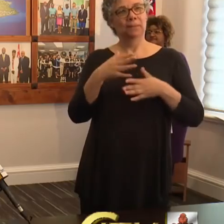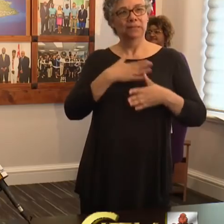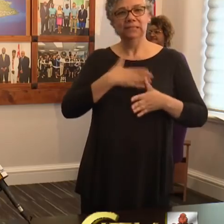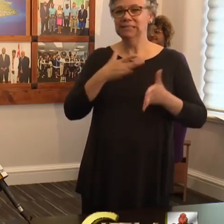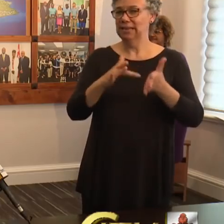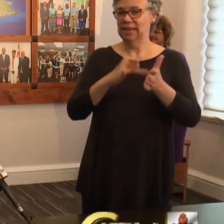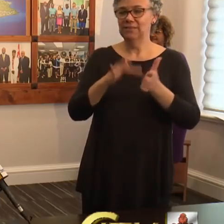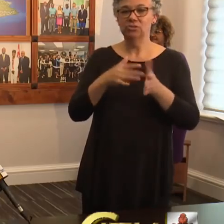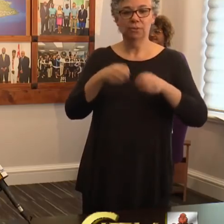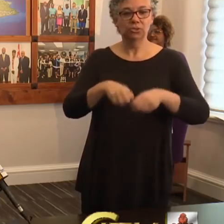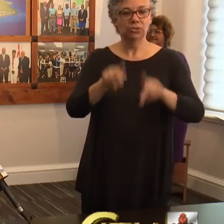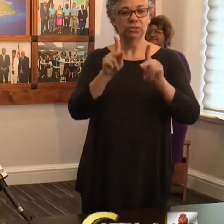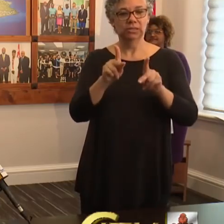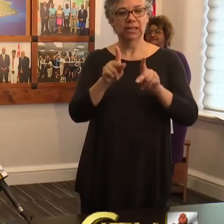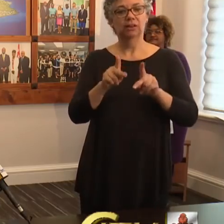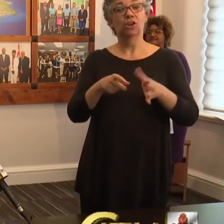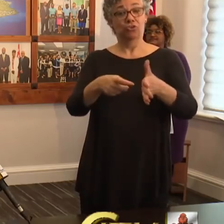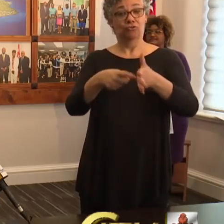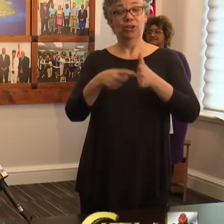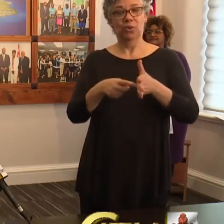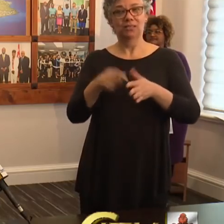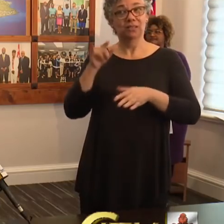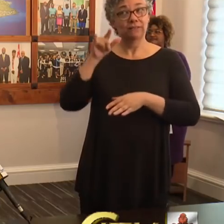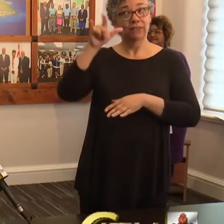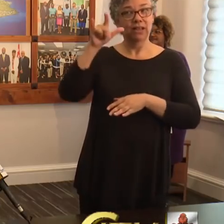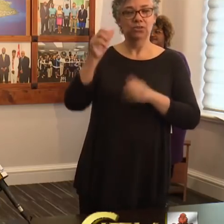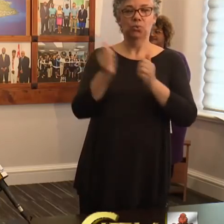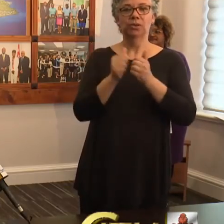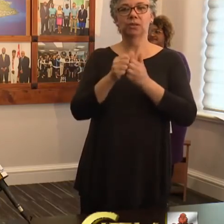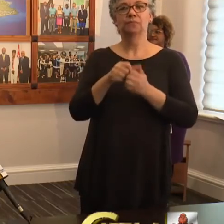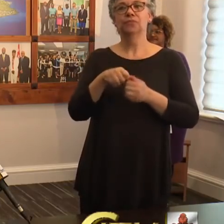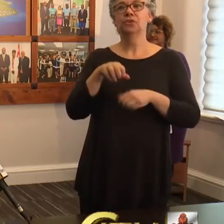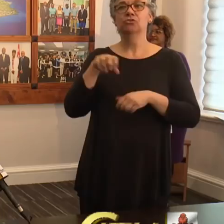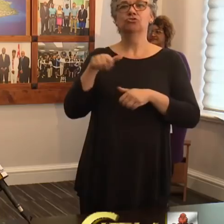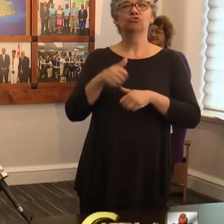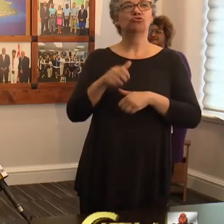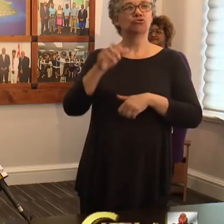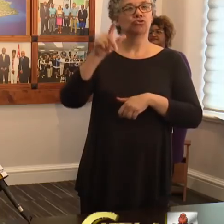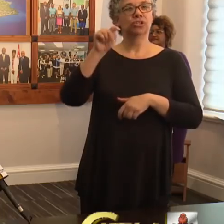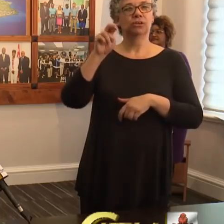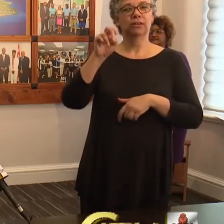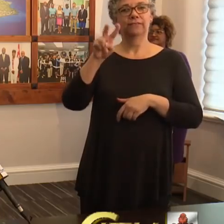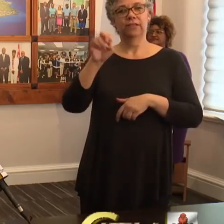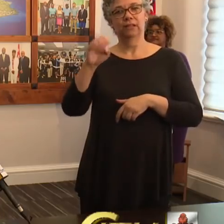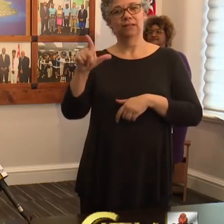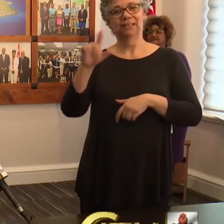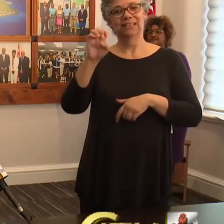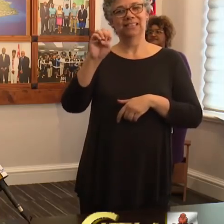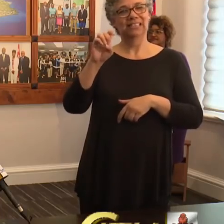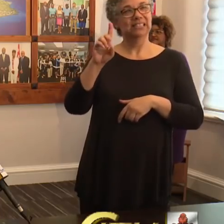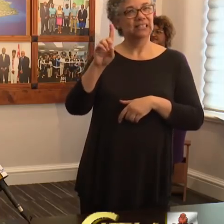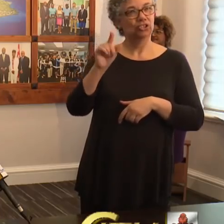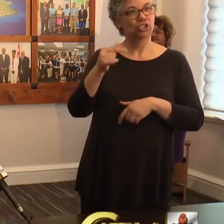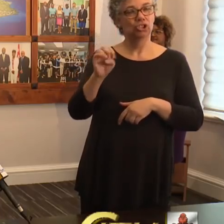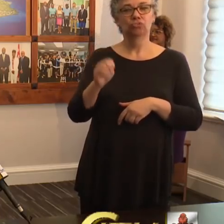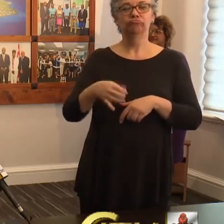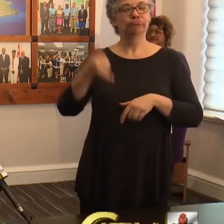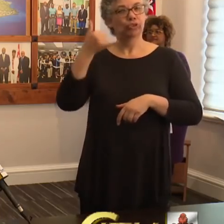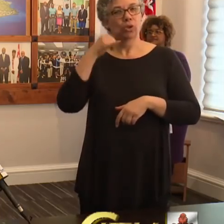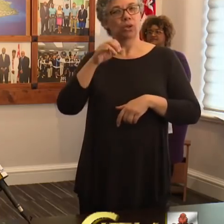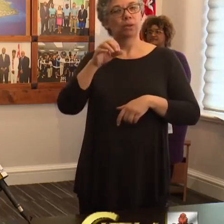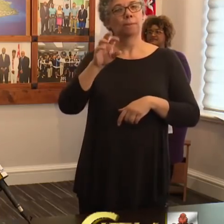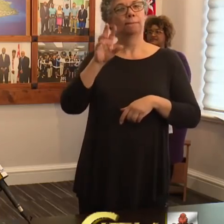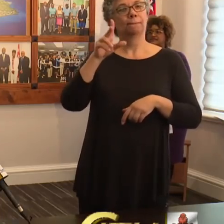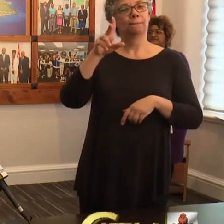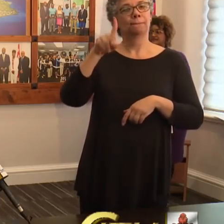opportunity and book this flight directly with Travel Edge. Please contact Pat Trott at pat.trott at